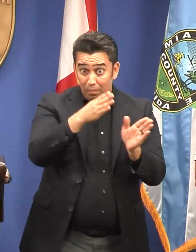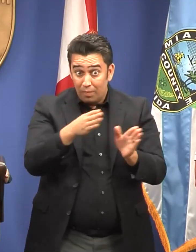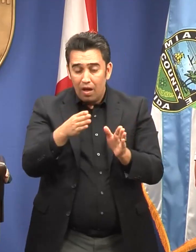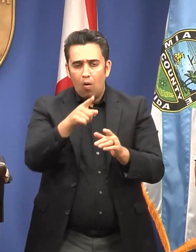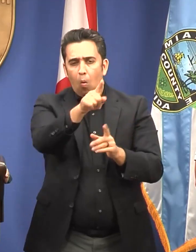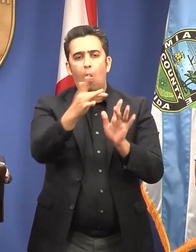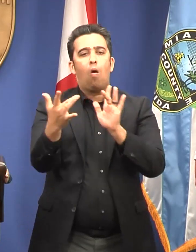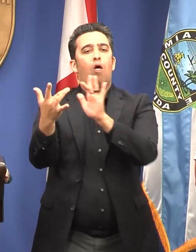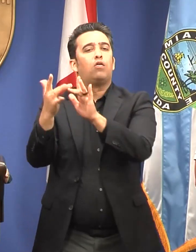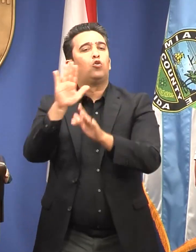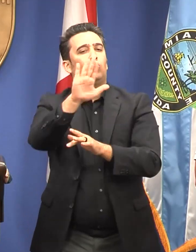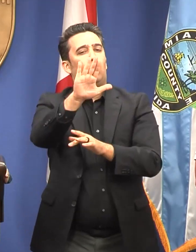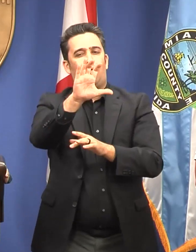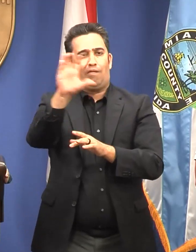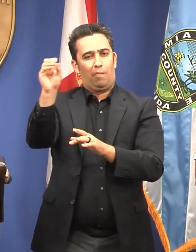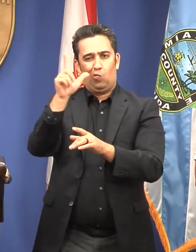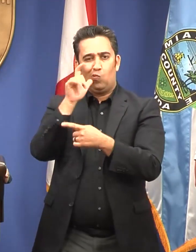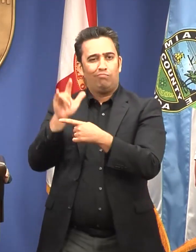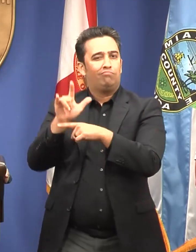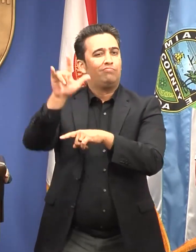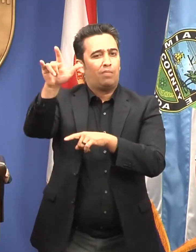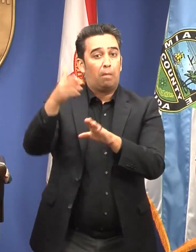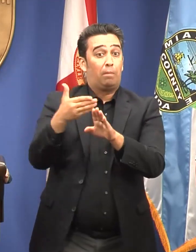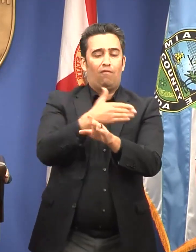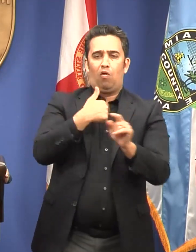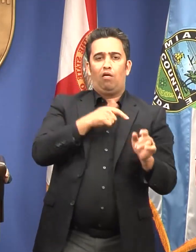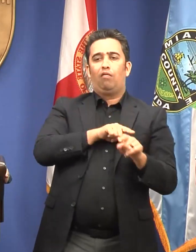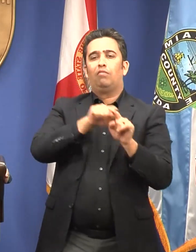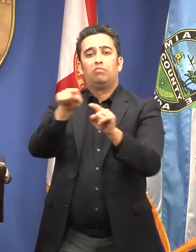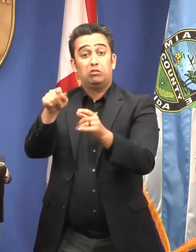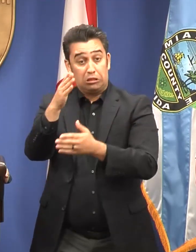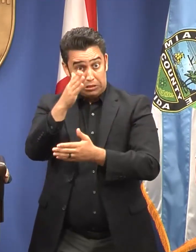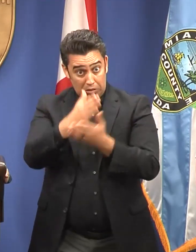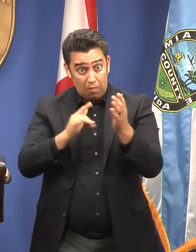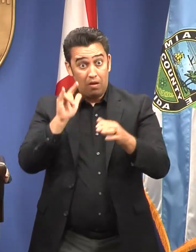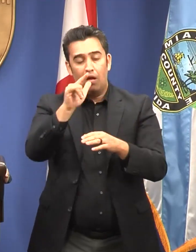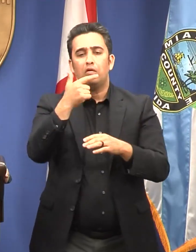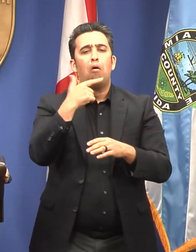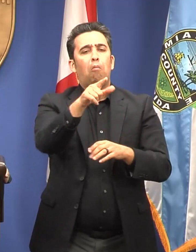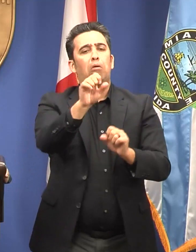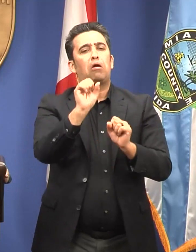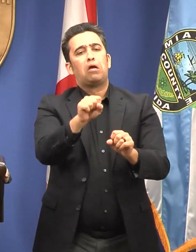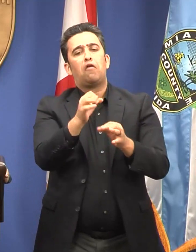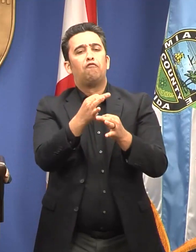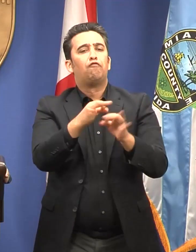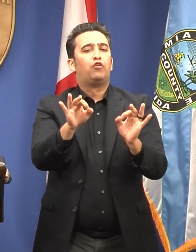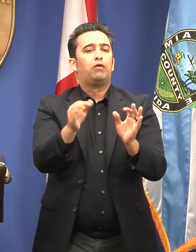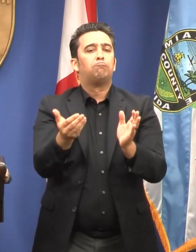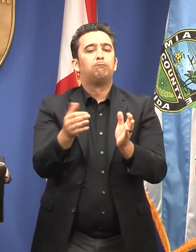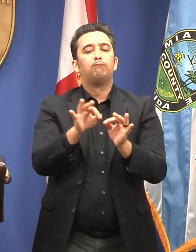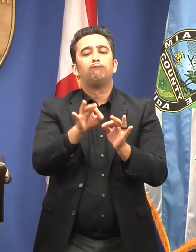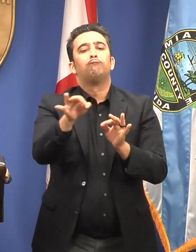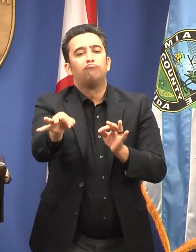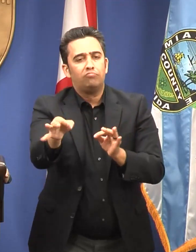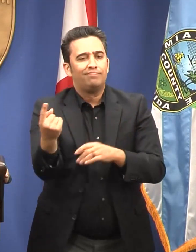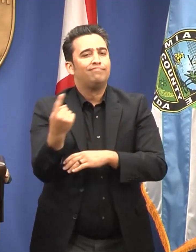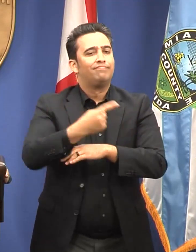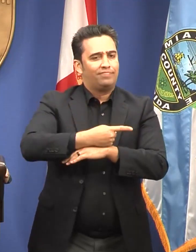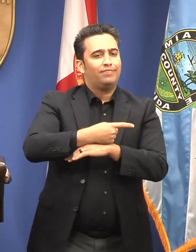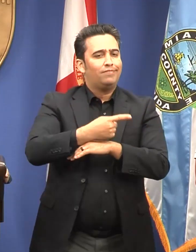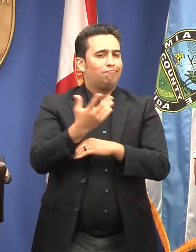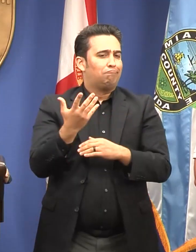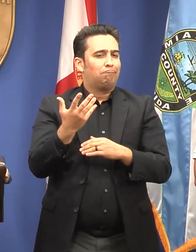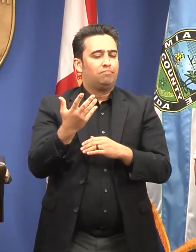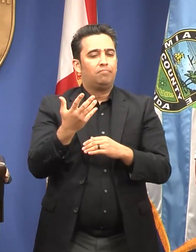your airline before heading to the airport. Some airlines are offering rebooking for canceled flights, and we encourage you to check.